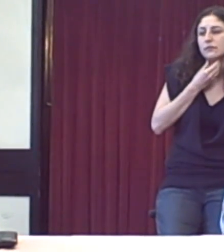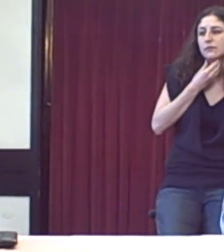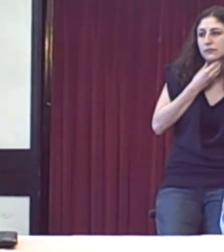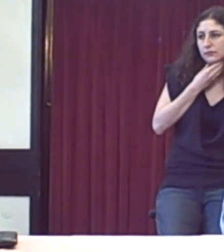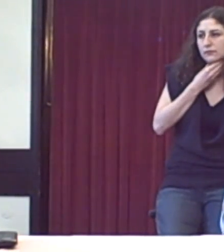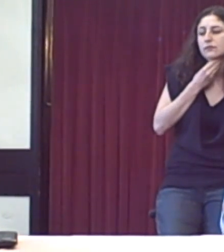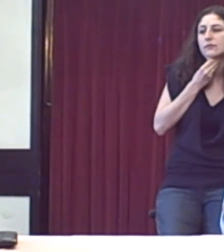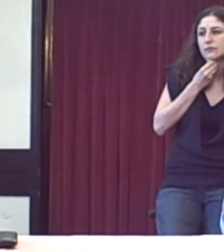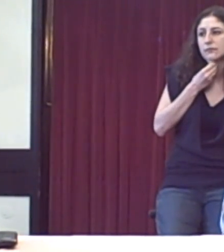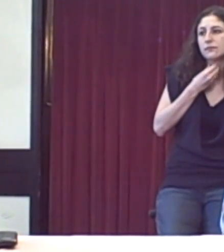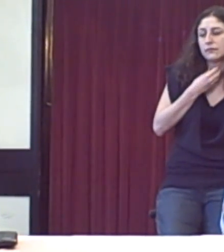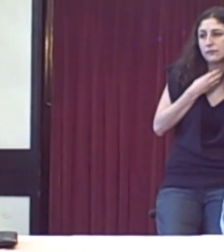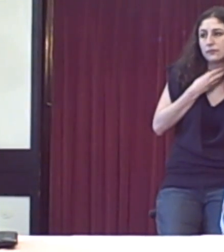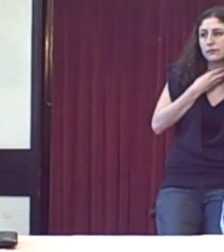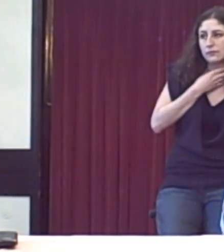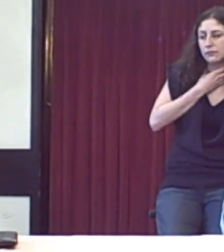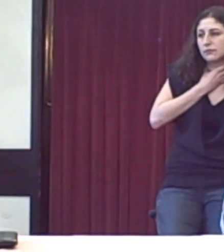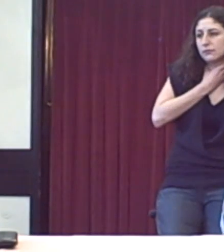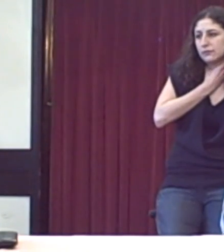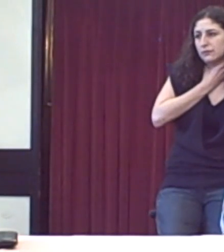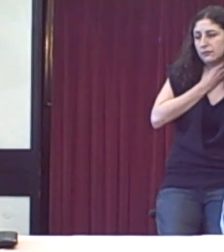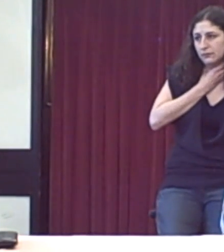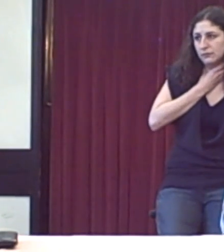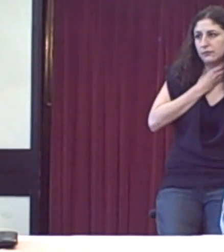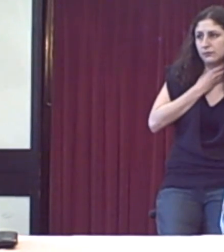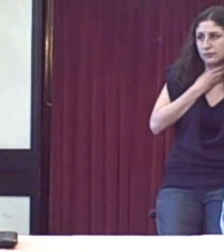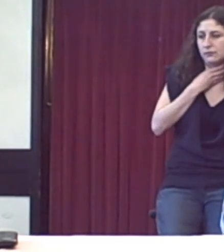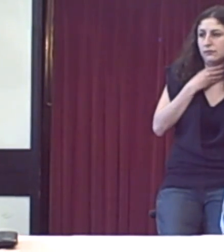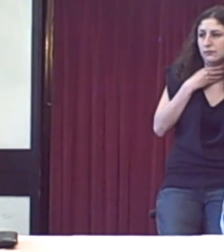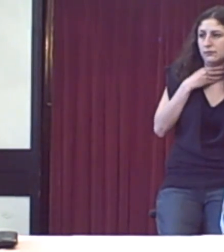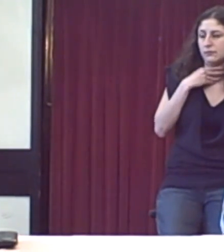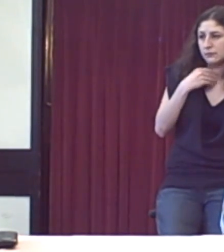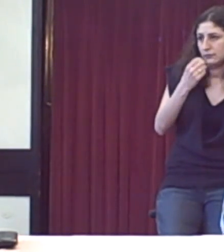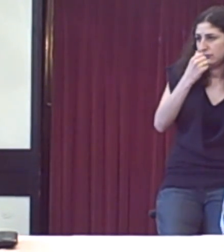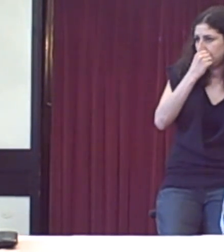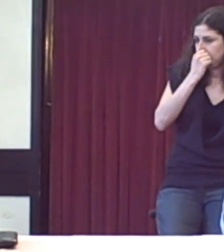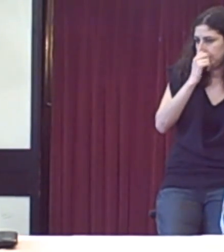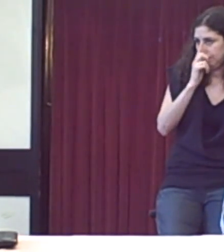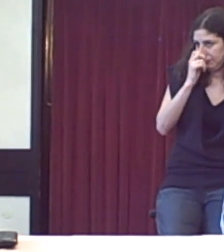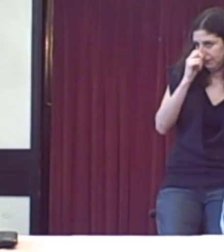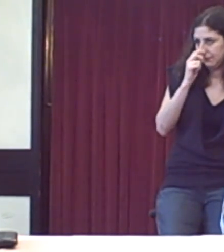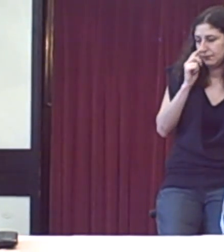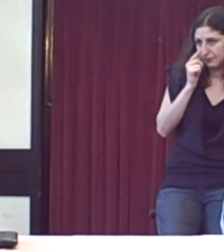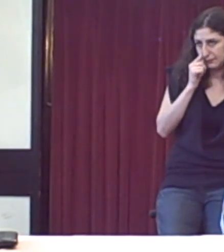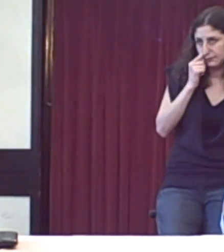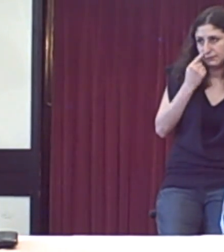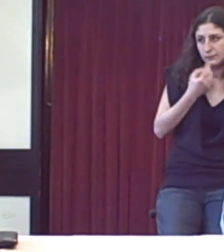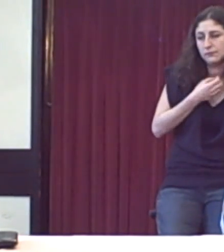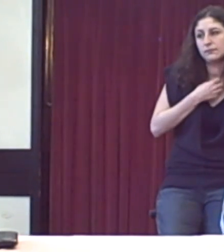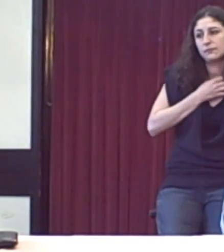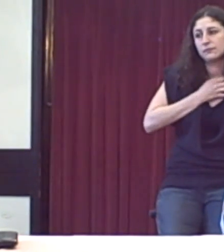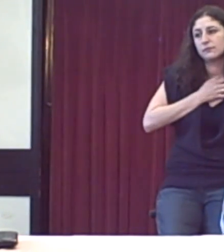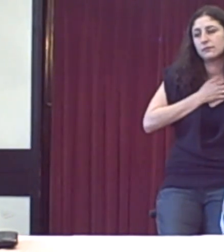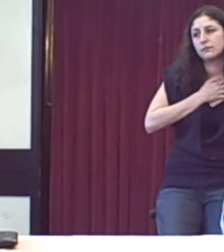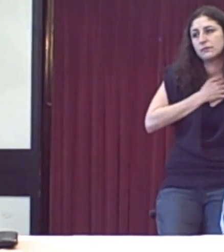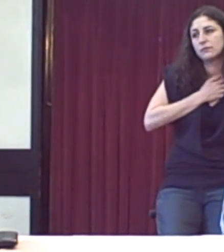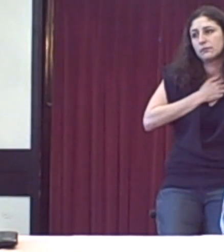alcohol drinks. There's a lot of women half-naked. It's basically promoting the headless way of life, which is exploring people from